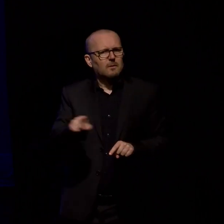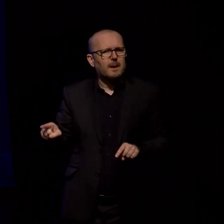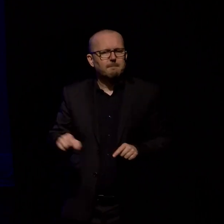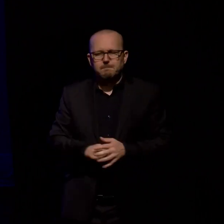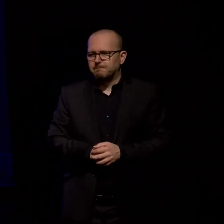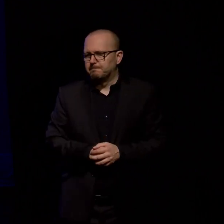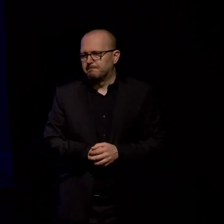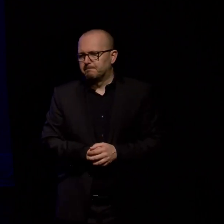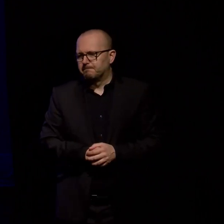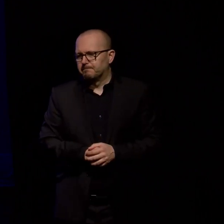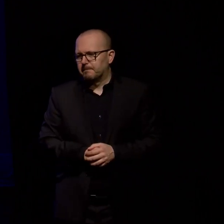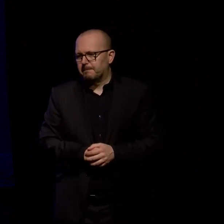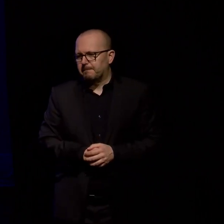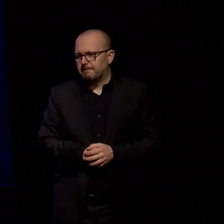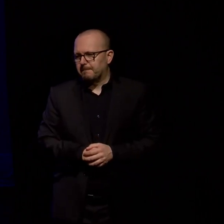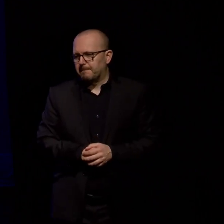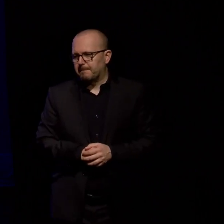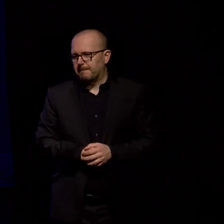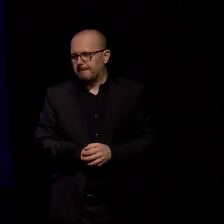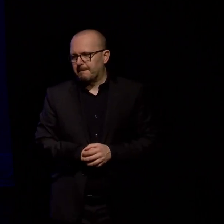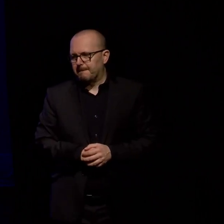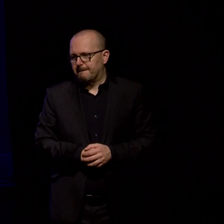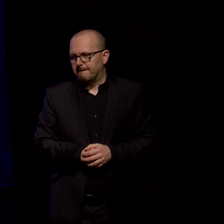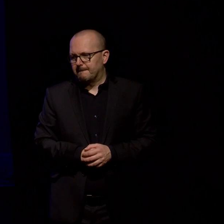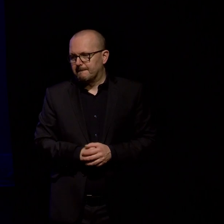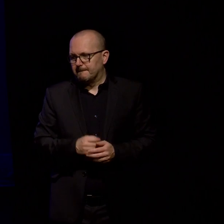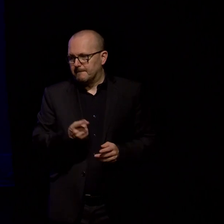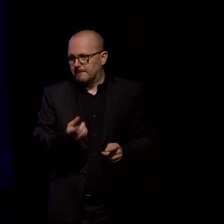turn the page again and you're into the cats of Wellington